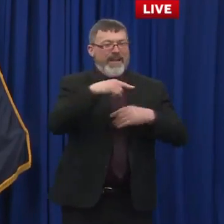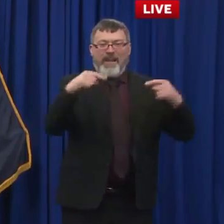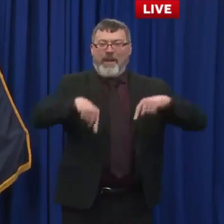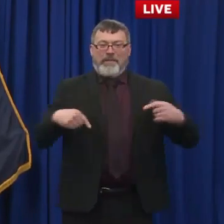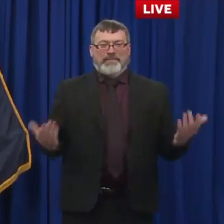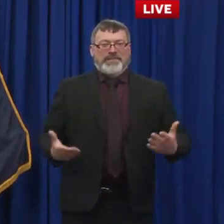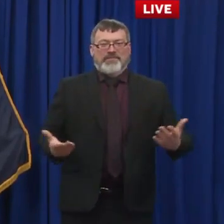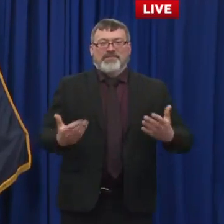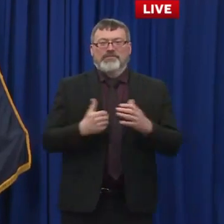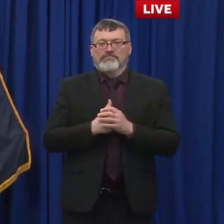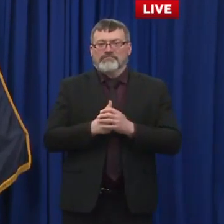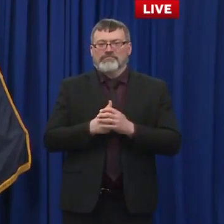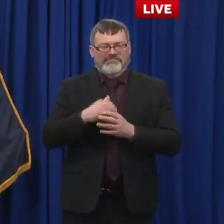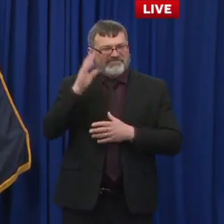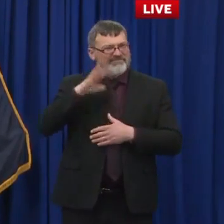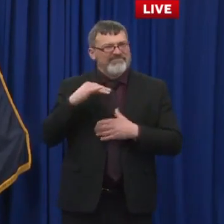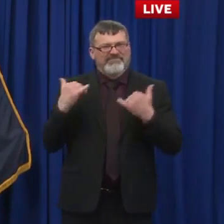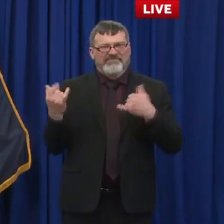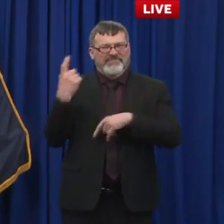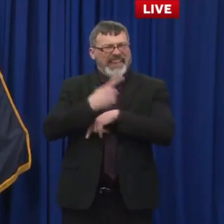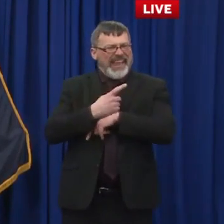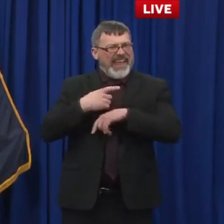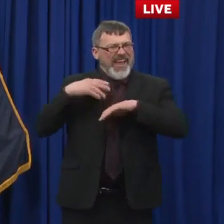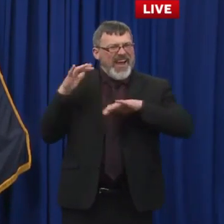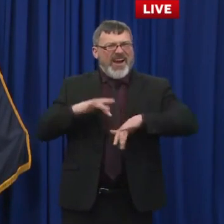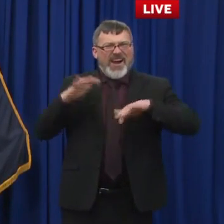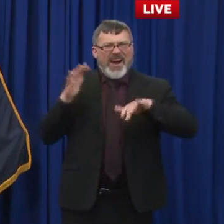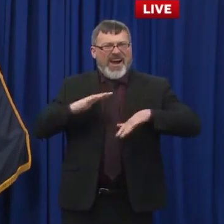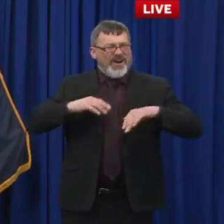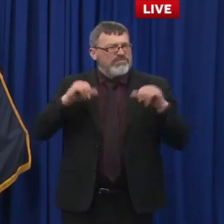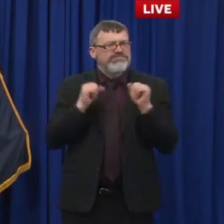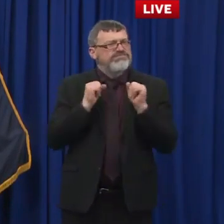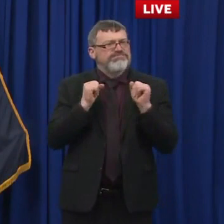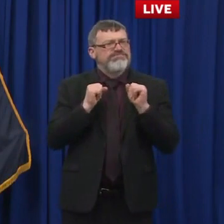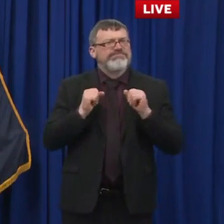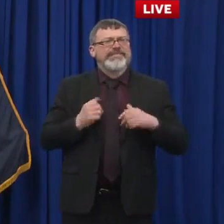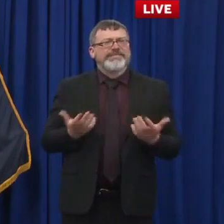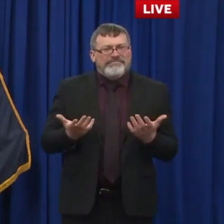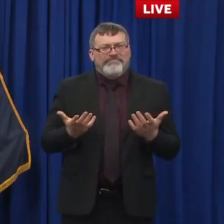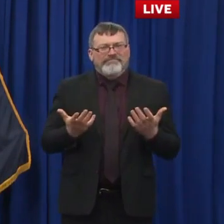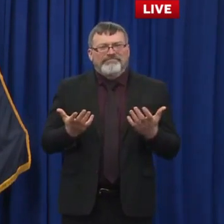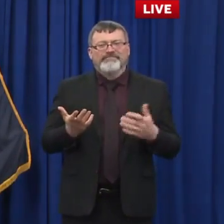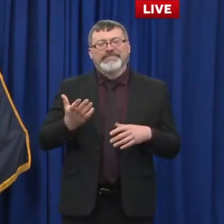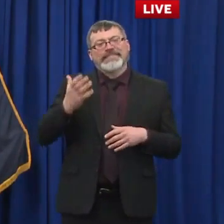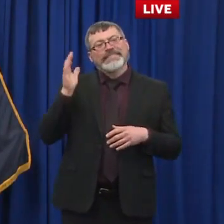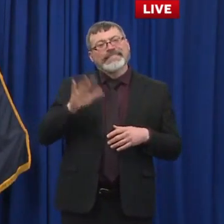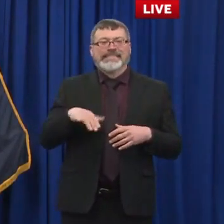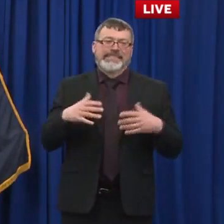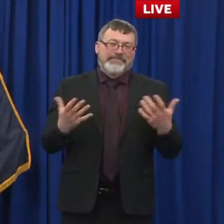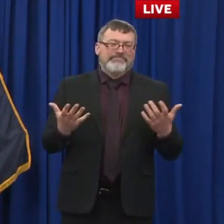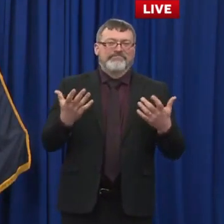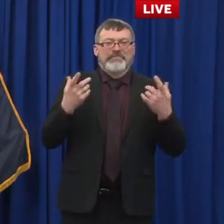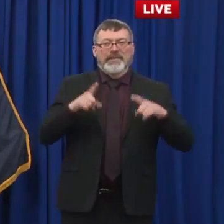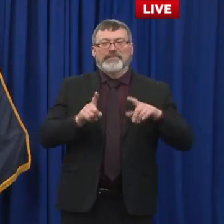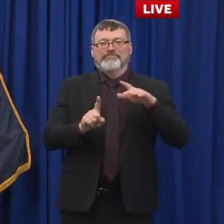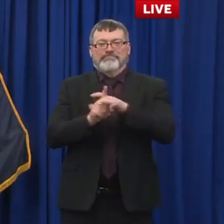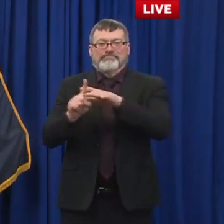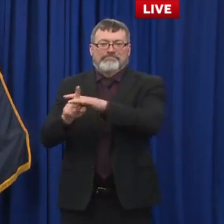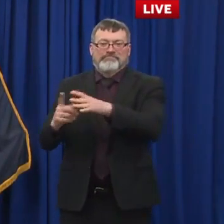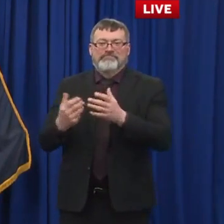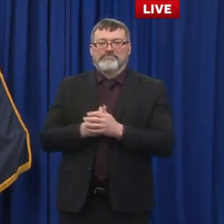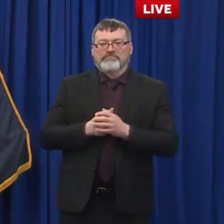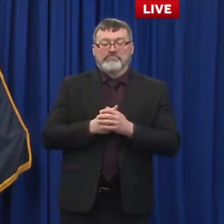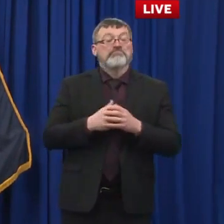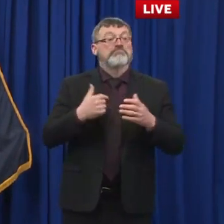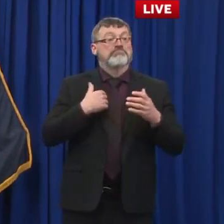A little cold and snowy Thursday, so that was a little surprising for a lot of us. But let's a couple announcements today. But first, we'll kick it off with the